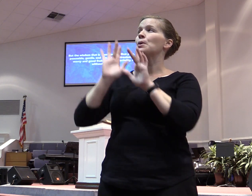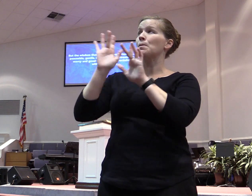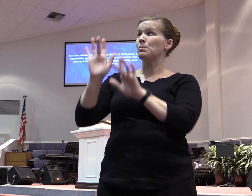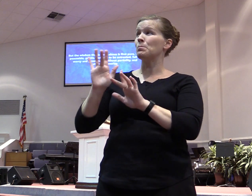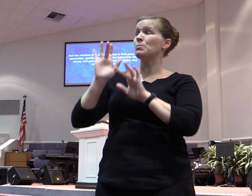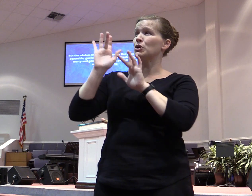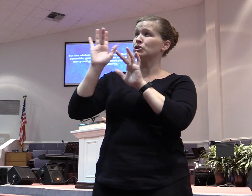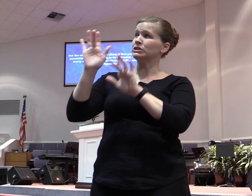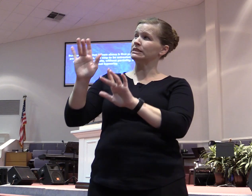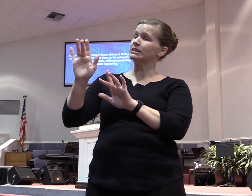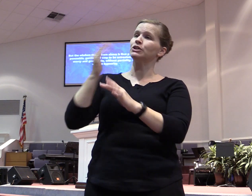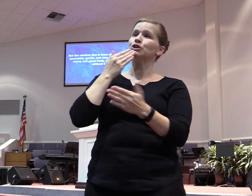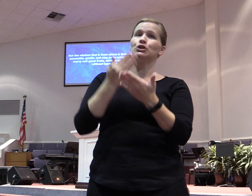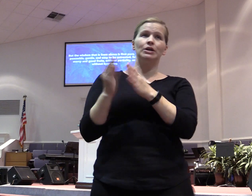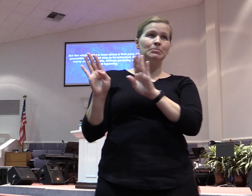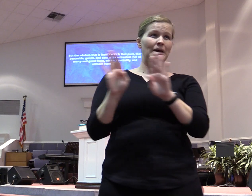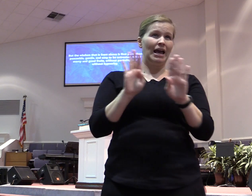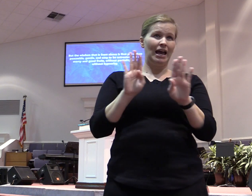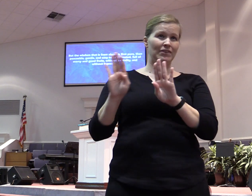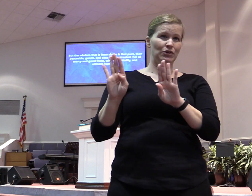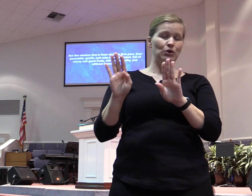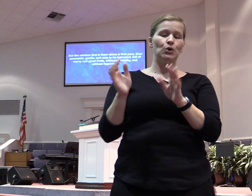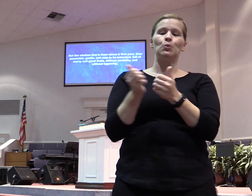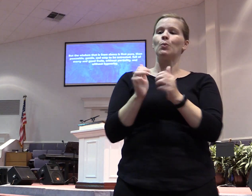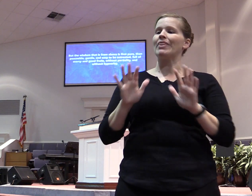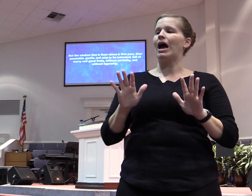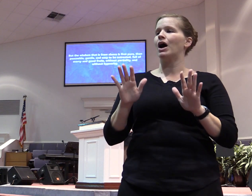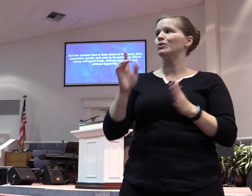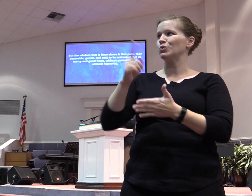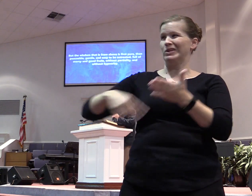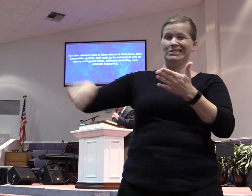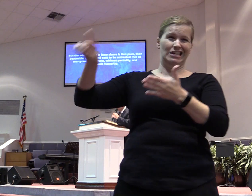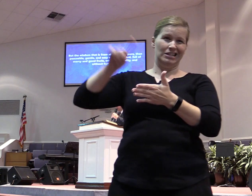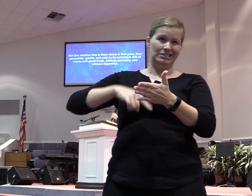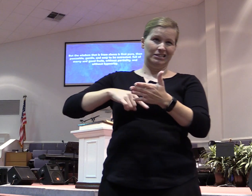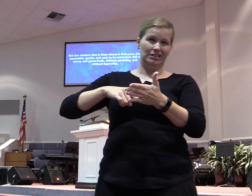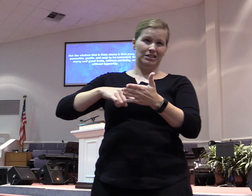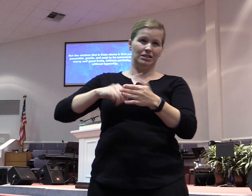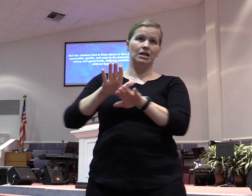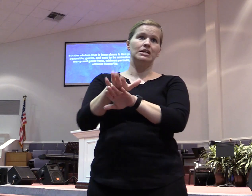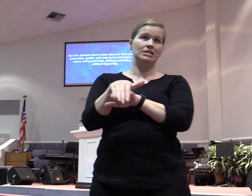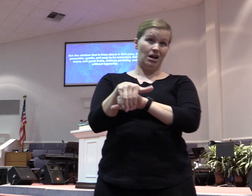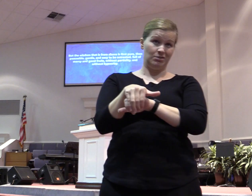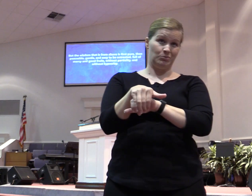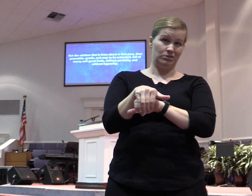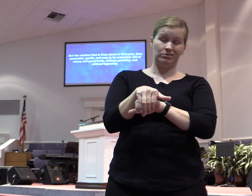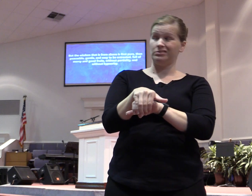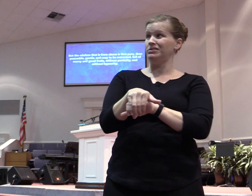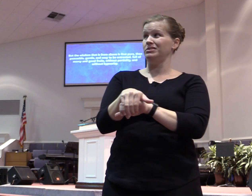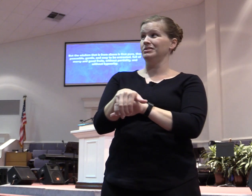without, here's that word again, partiality, and without hypocrisy. And the fruit of